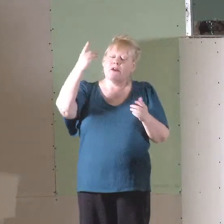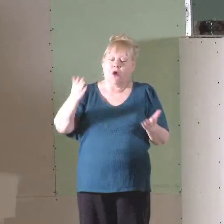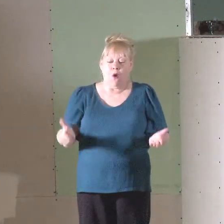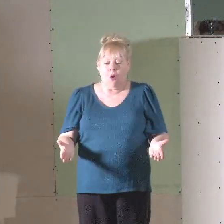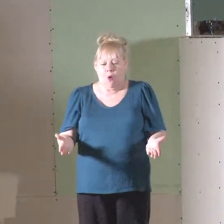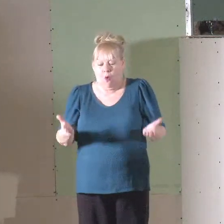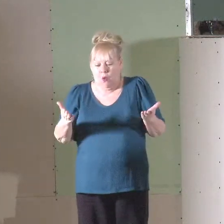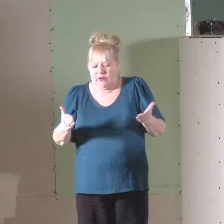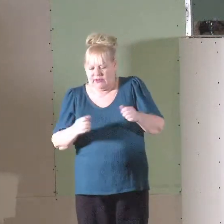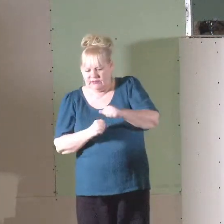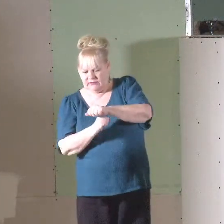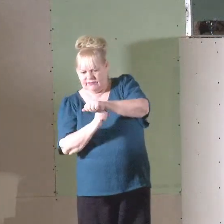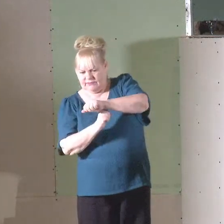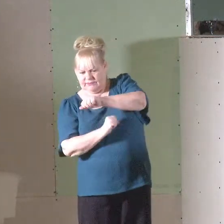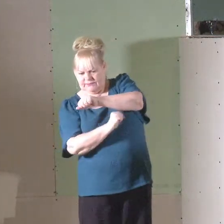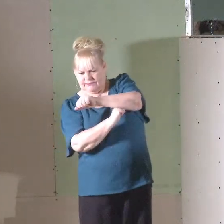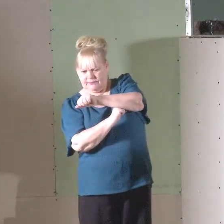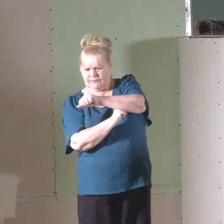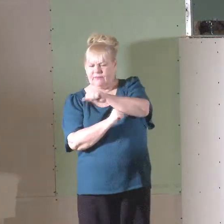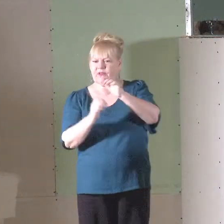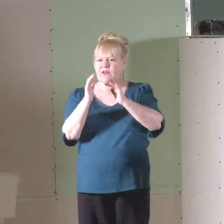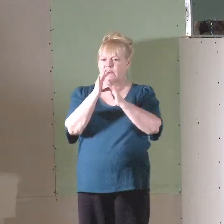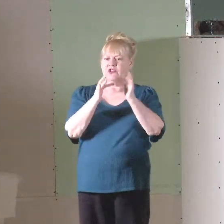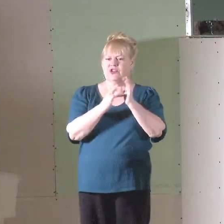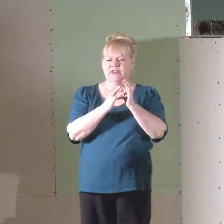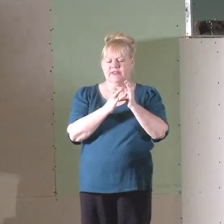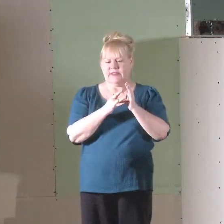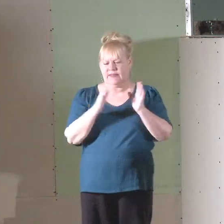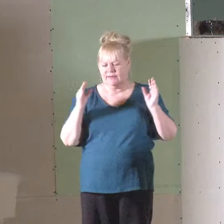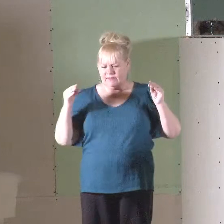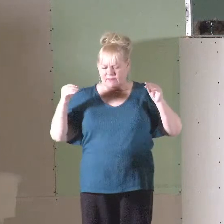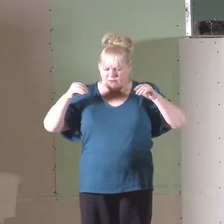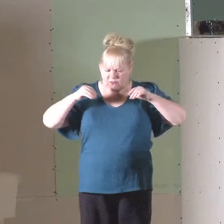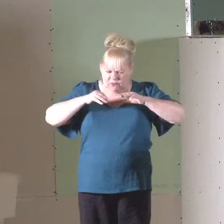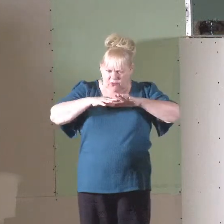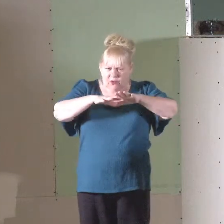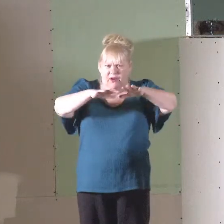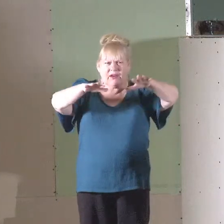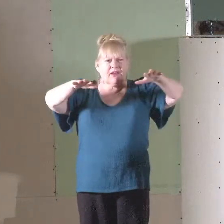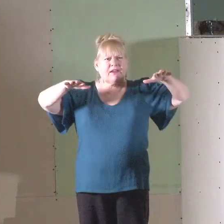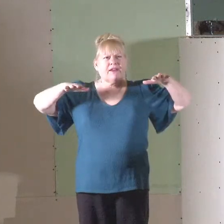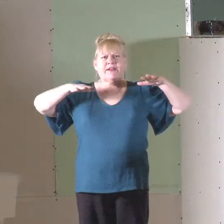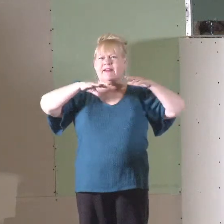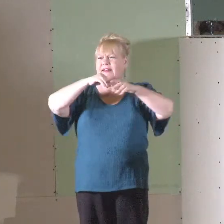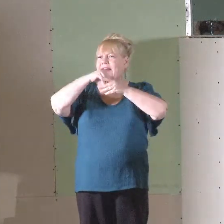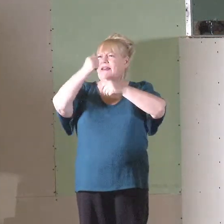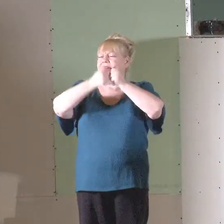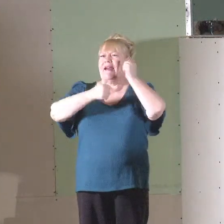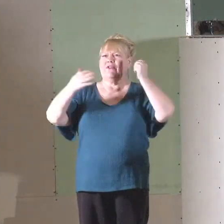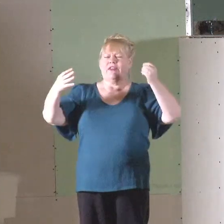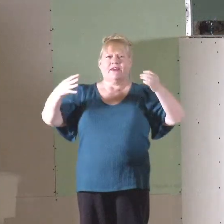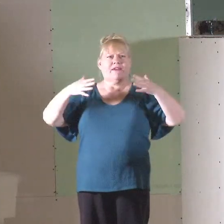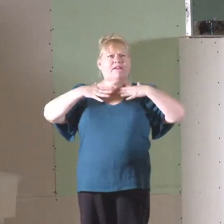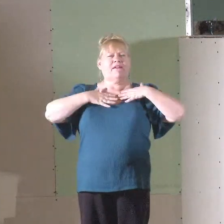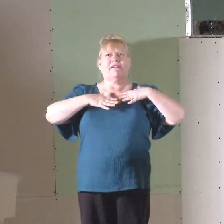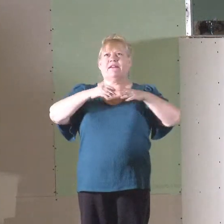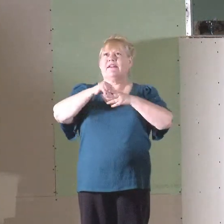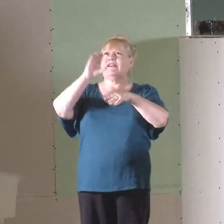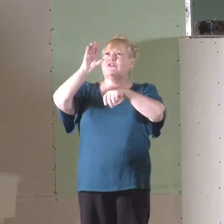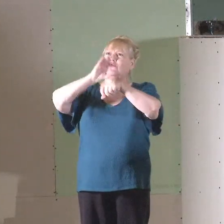up. He is the one who pervades it. Pervades everything in his church.